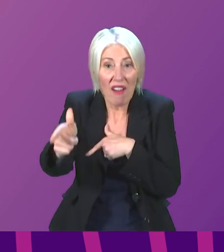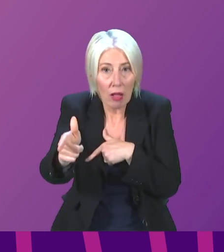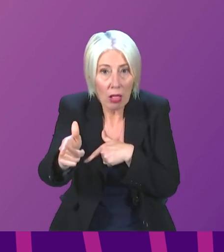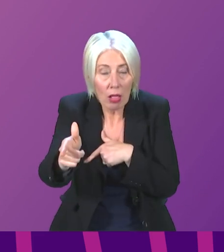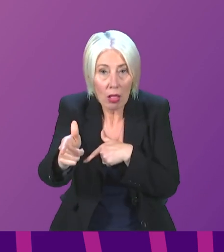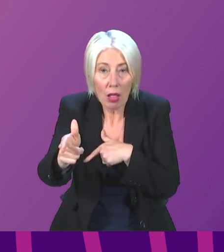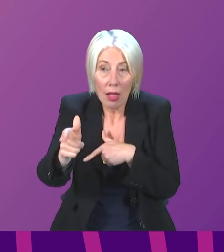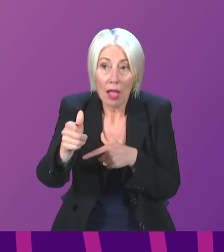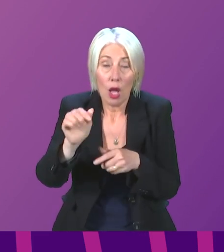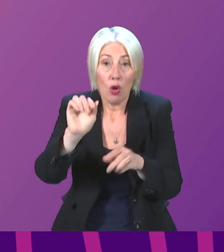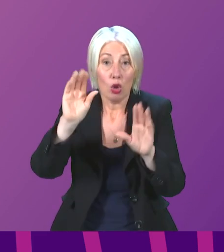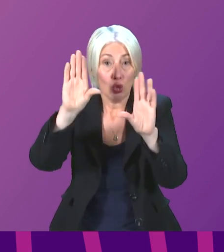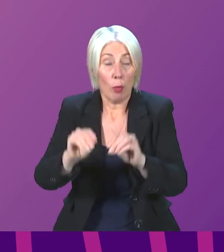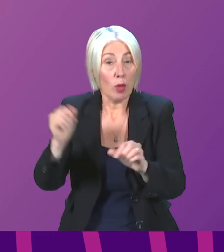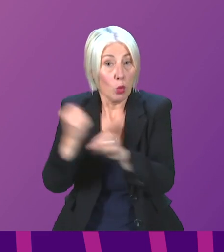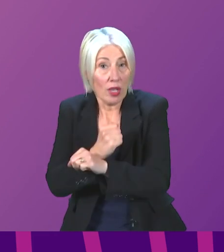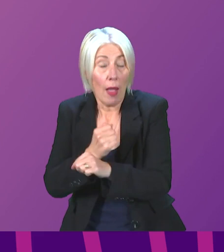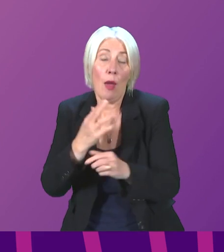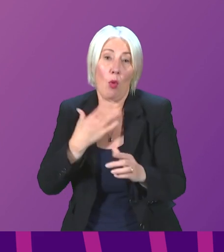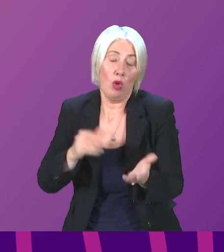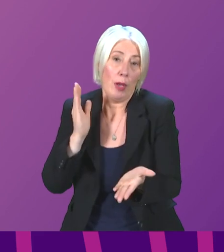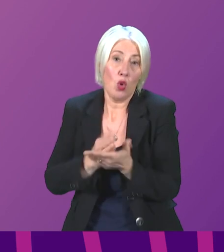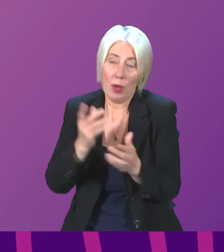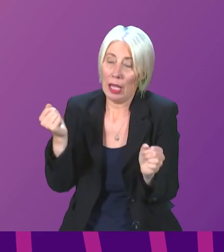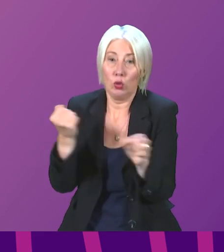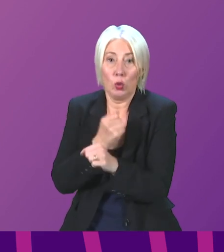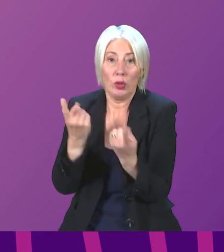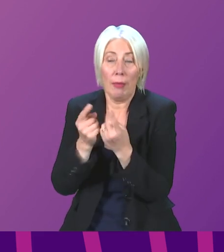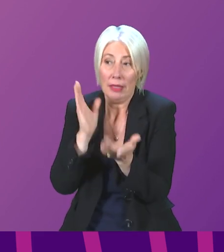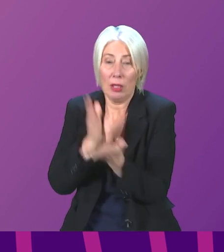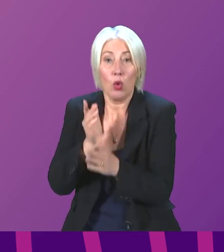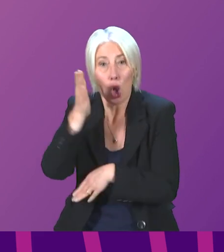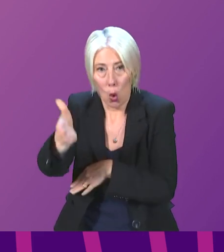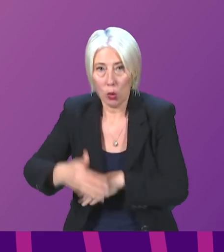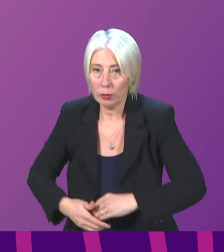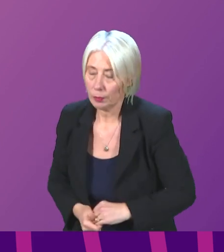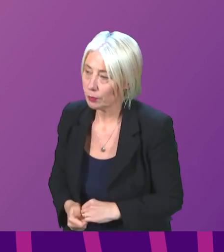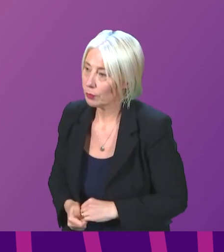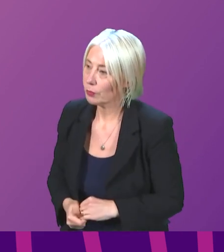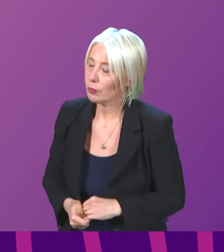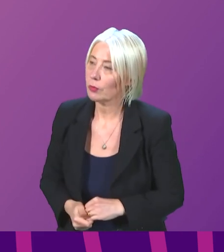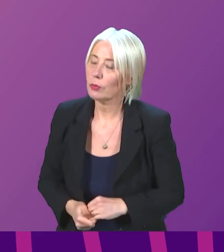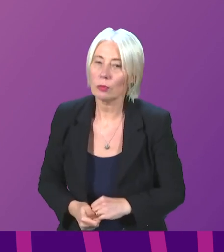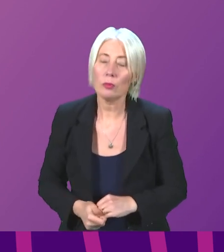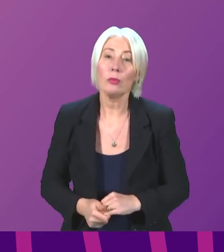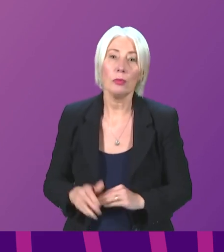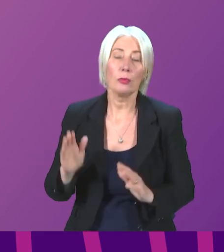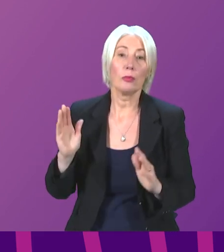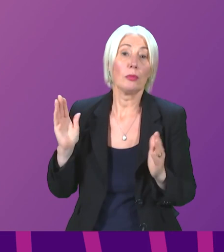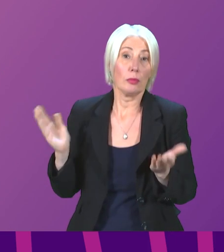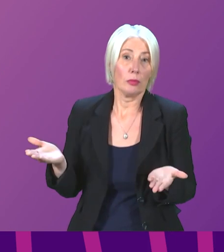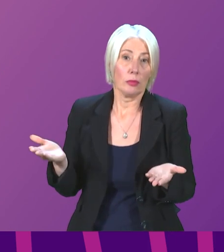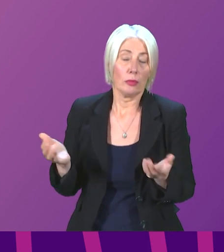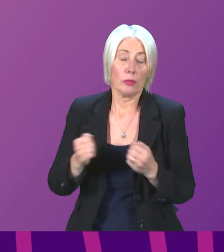is indeed prohibitive. Edward Mungton to be followed by Colin Beatty. Thank you, presiding officer. Cabinet secretary.